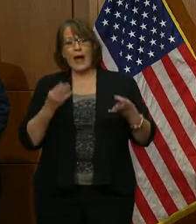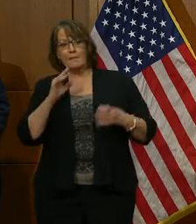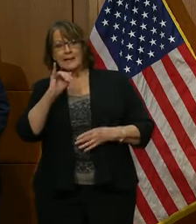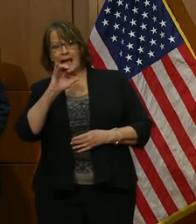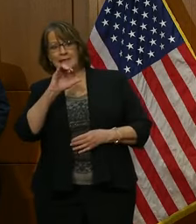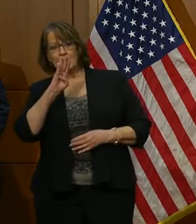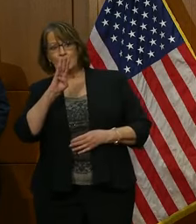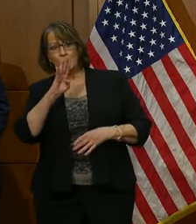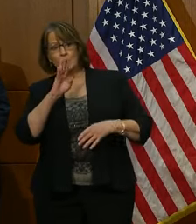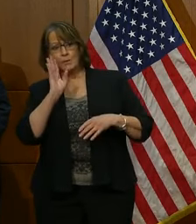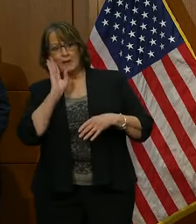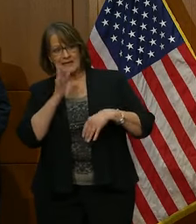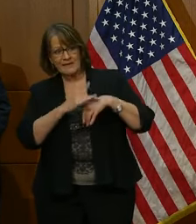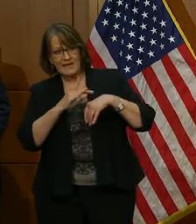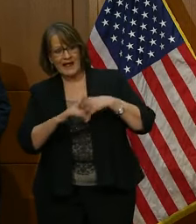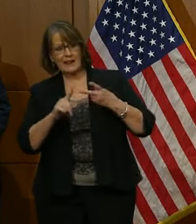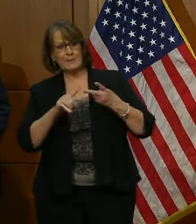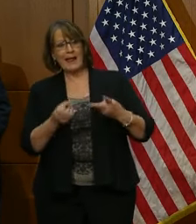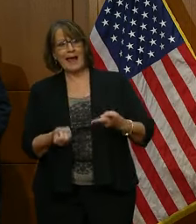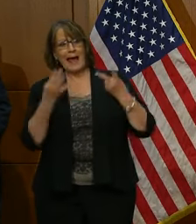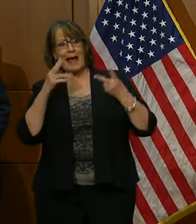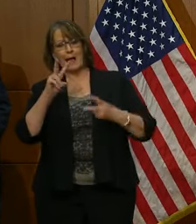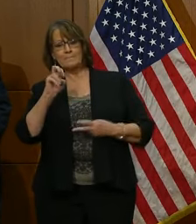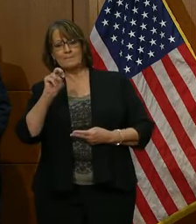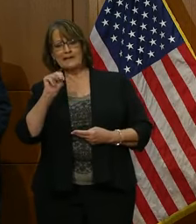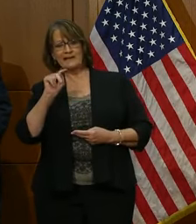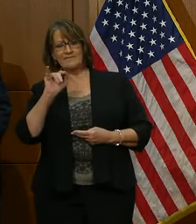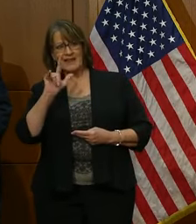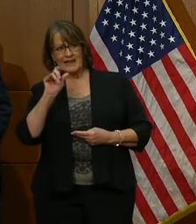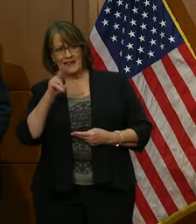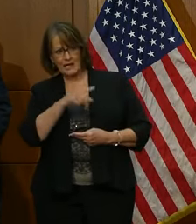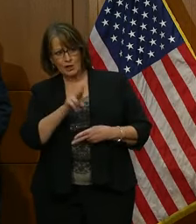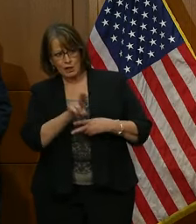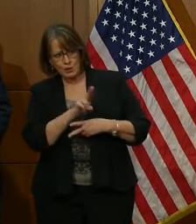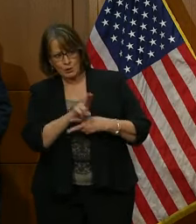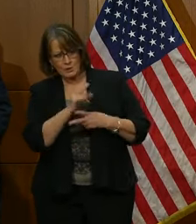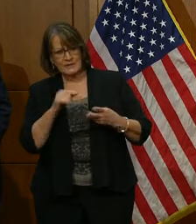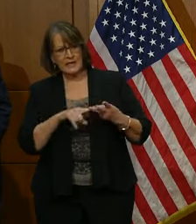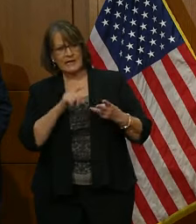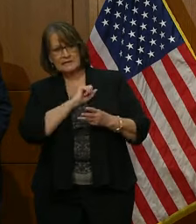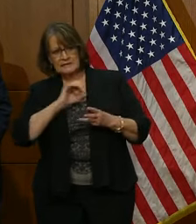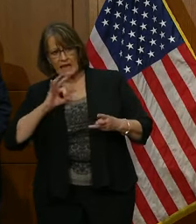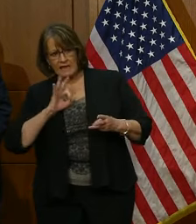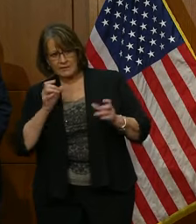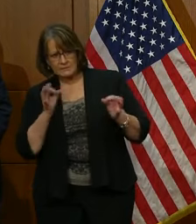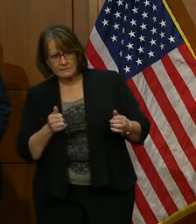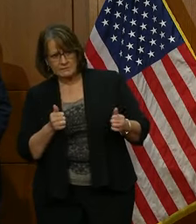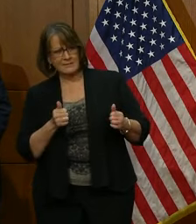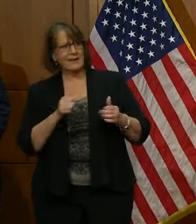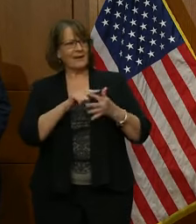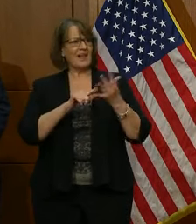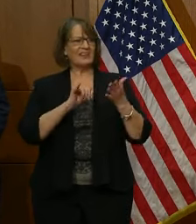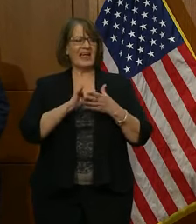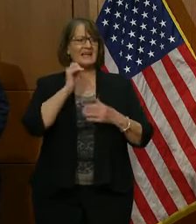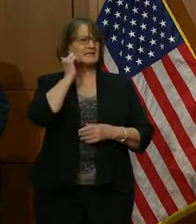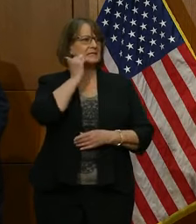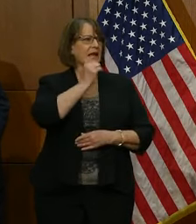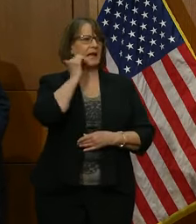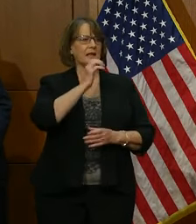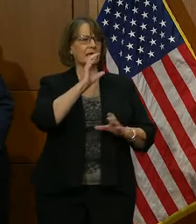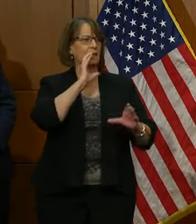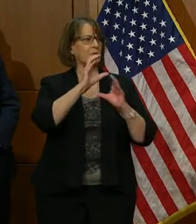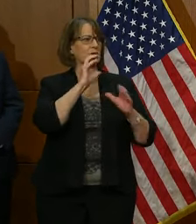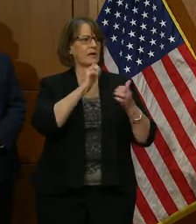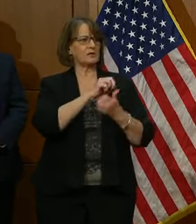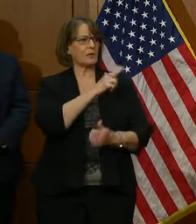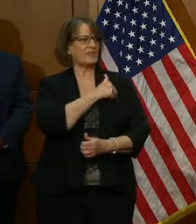they have, how many ventilators are in use, how they're doing with their staffing. So that's almost a daily communication we